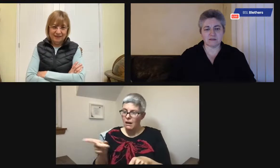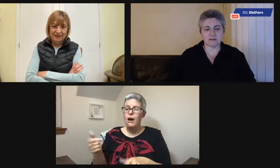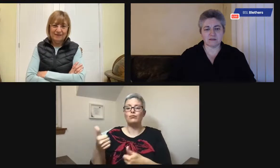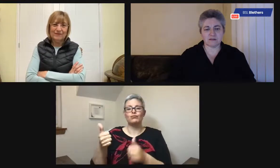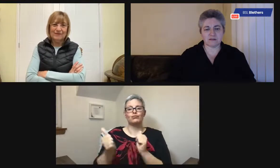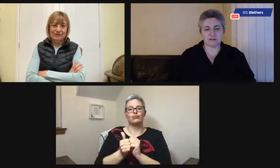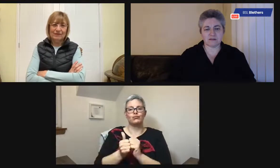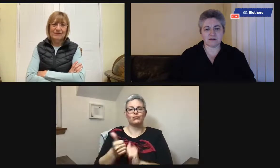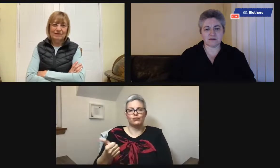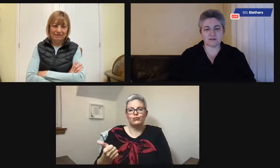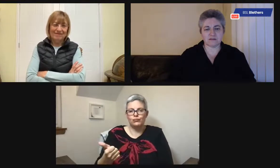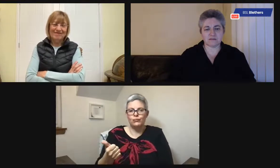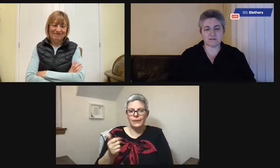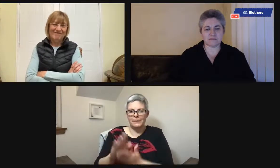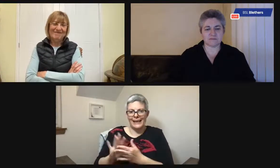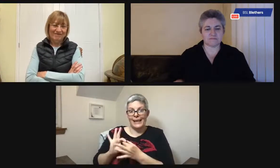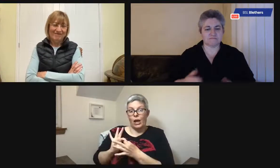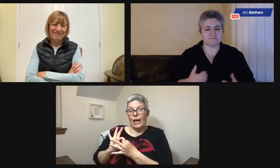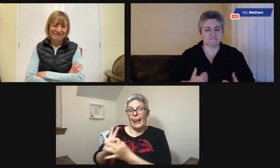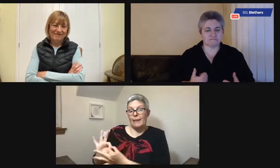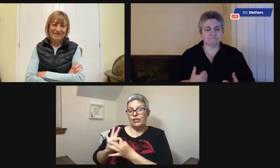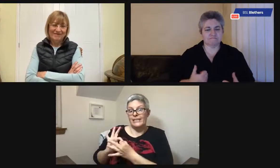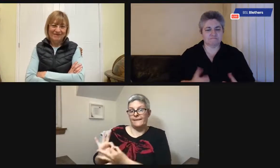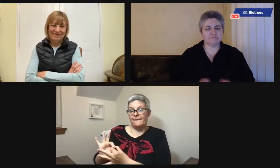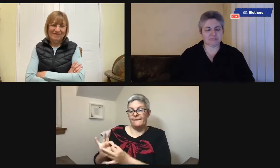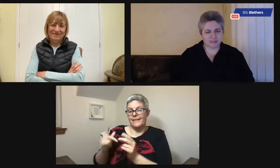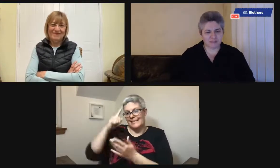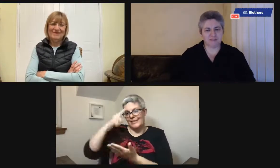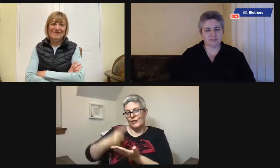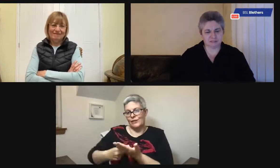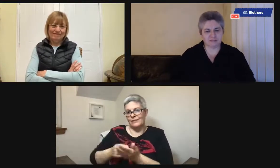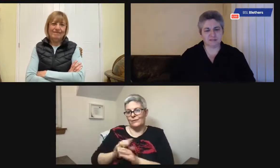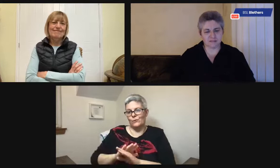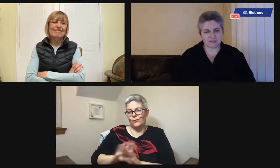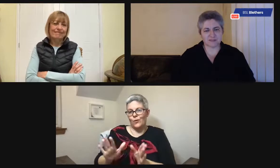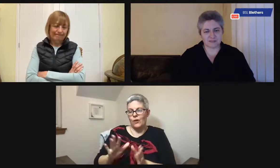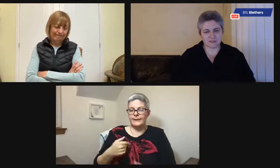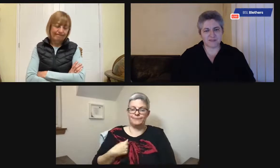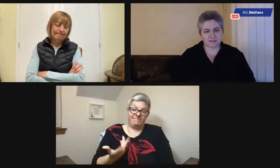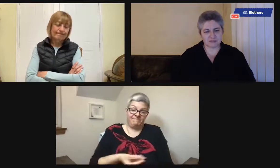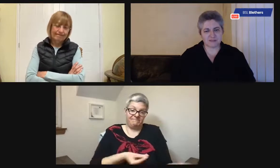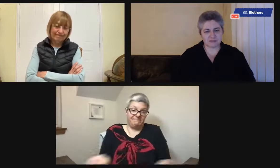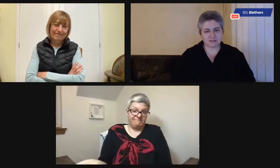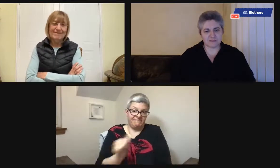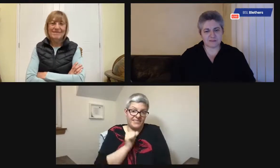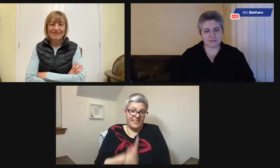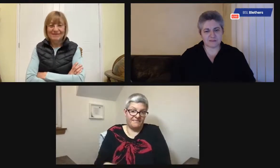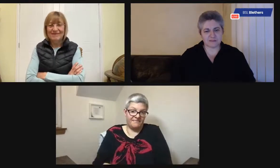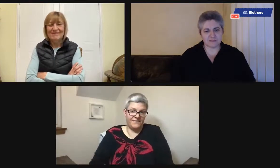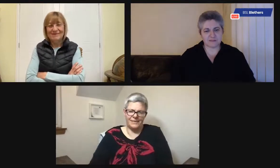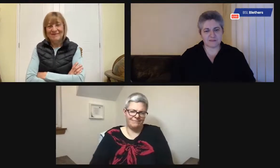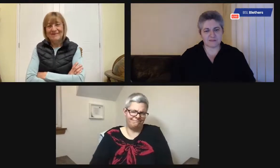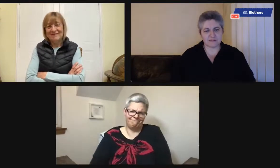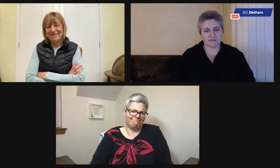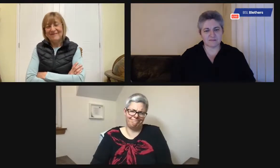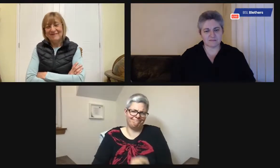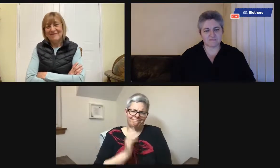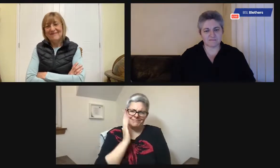We've got meat. We've got vegetables. Should we do this together? Yeah. Okay. Work collaboratively. Try to make decisions in